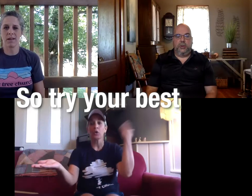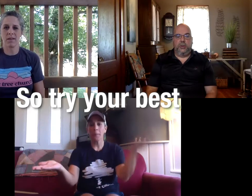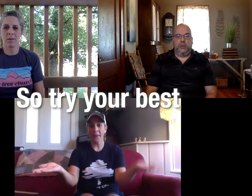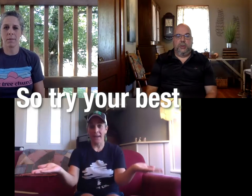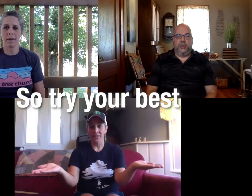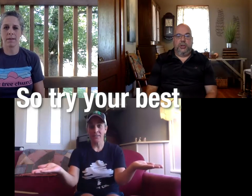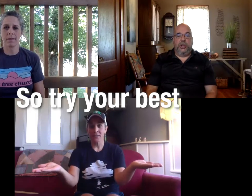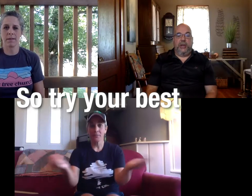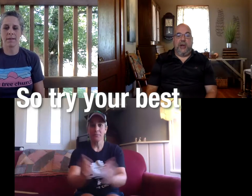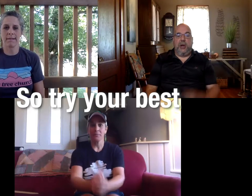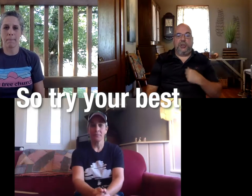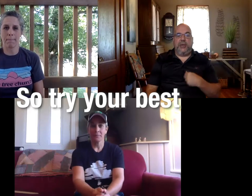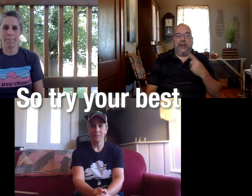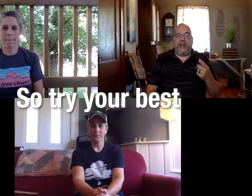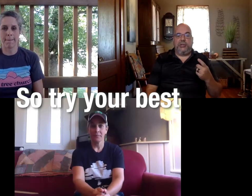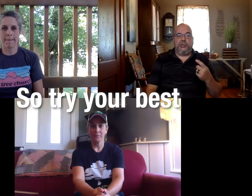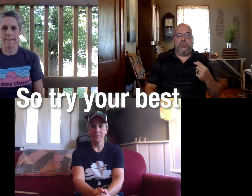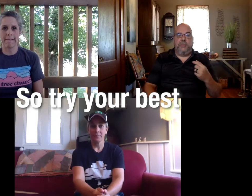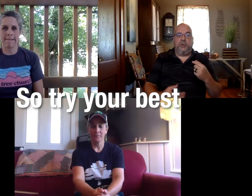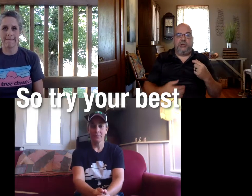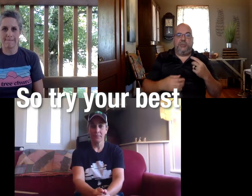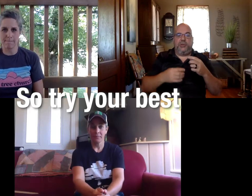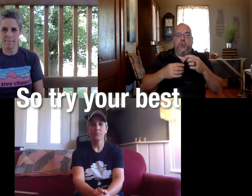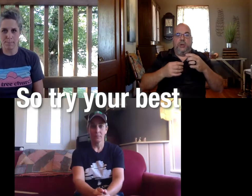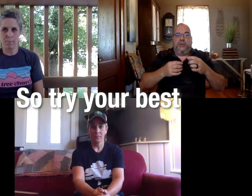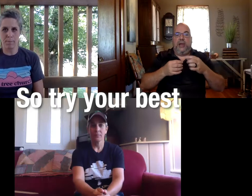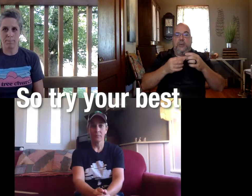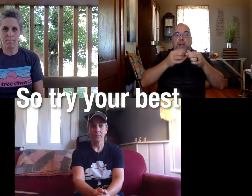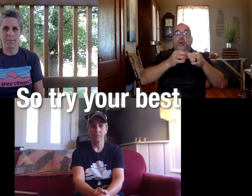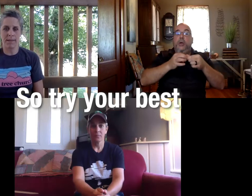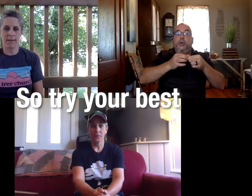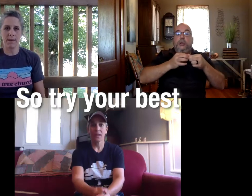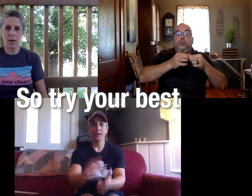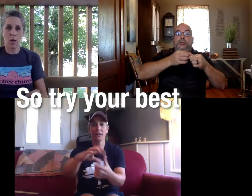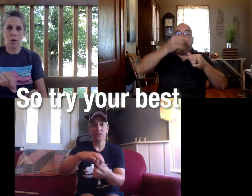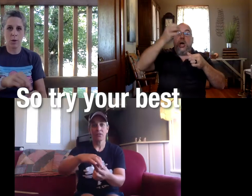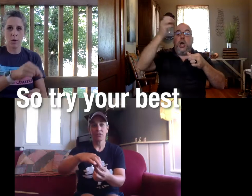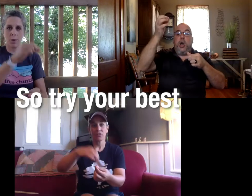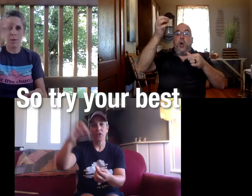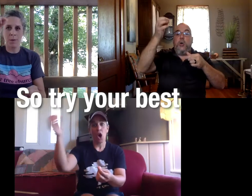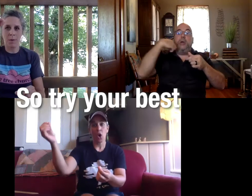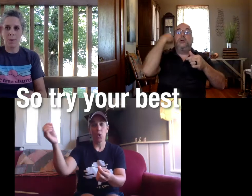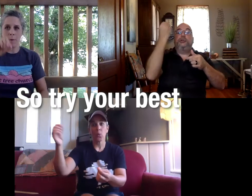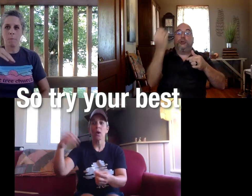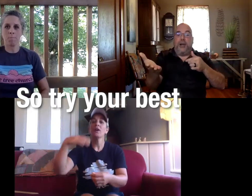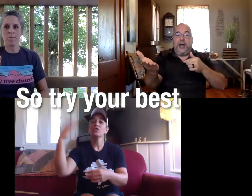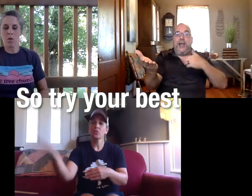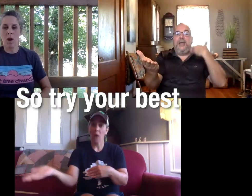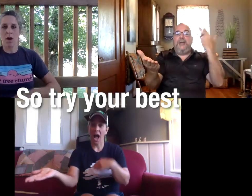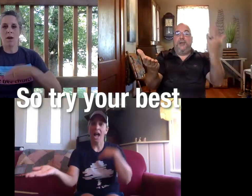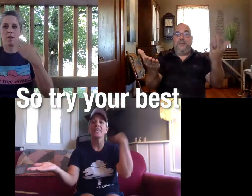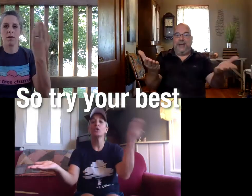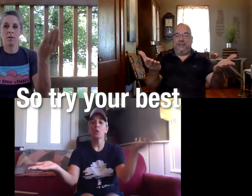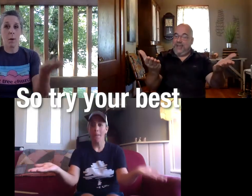your best good now i'll do it and ladies you do the motions with no words all right here we go so try